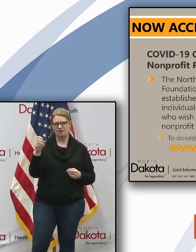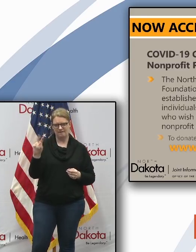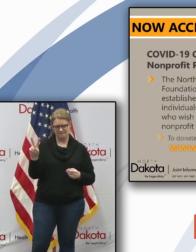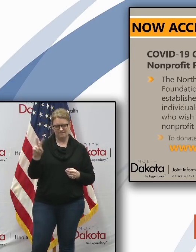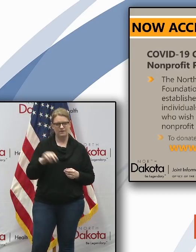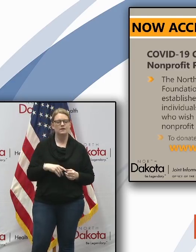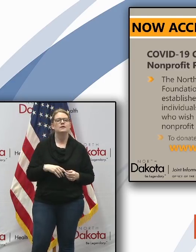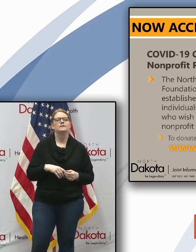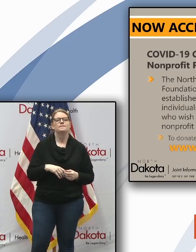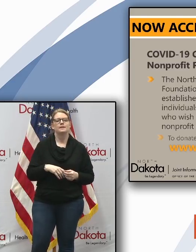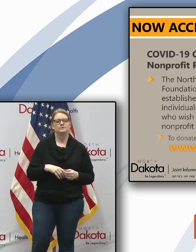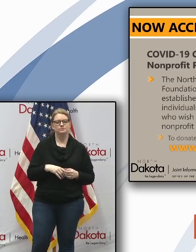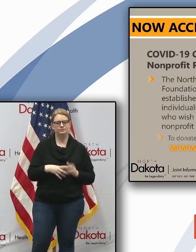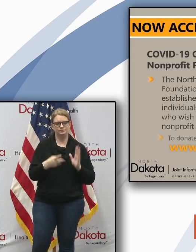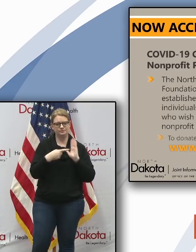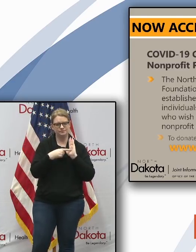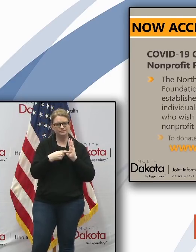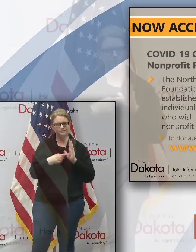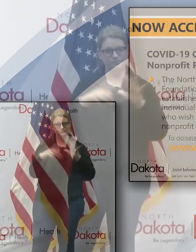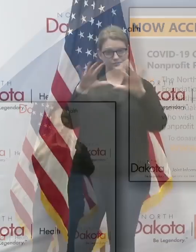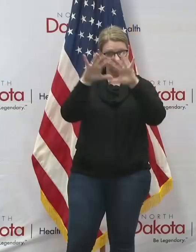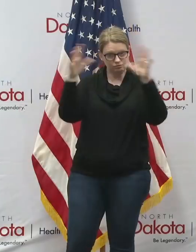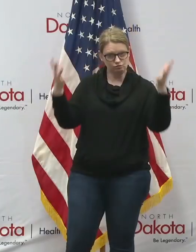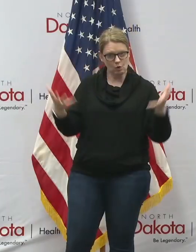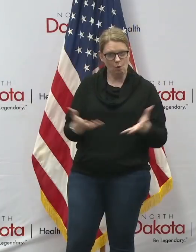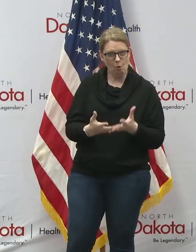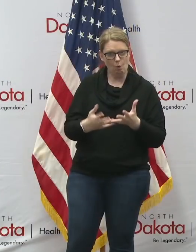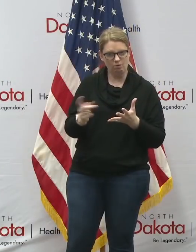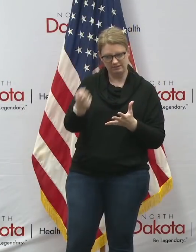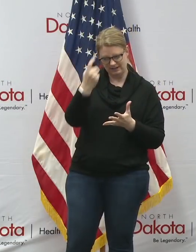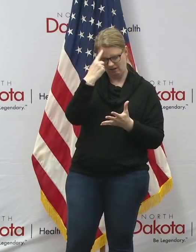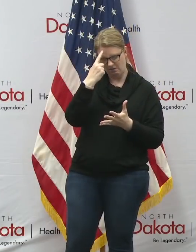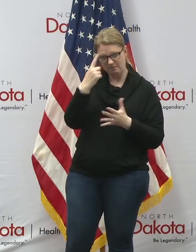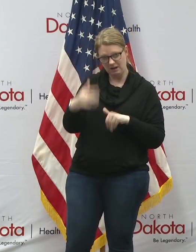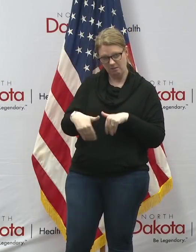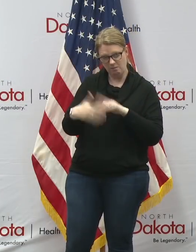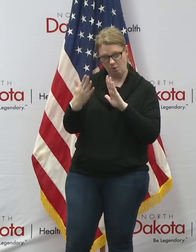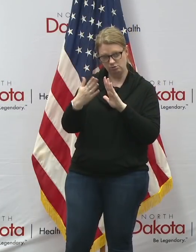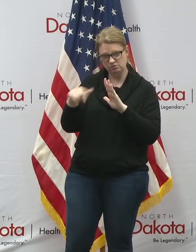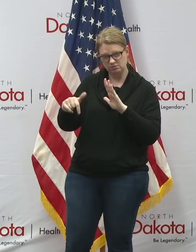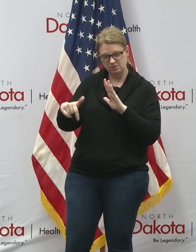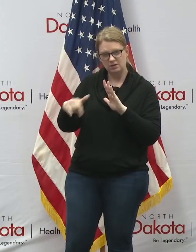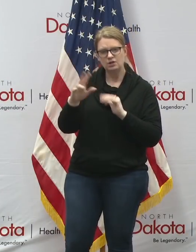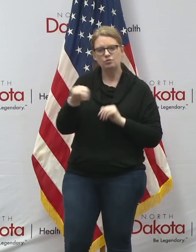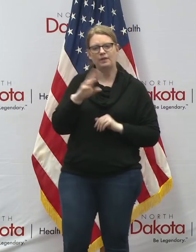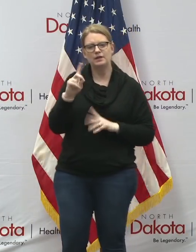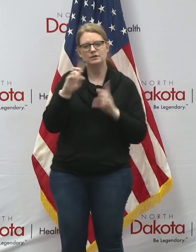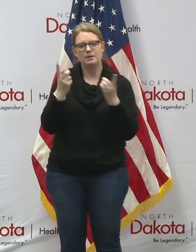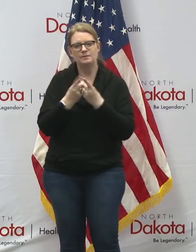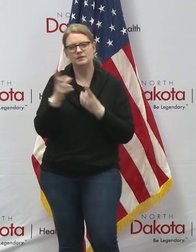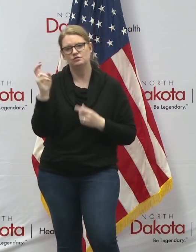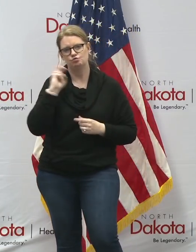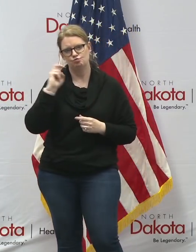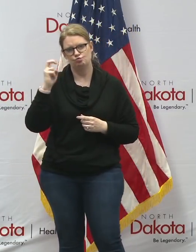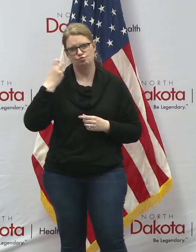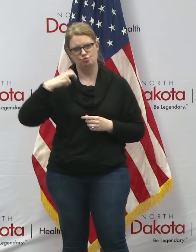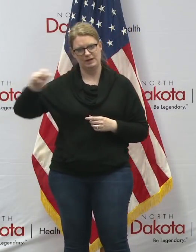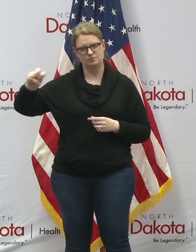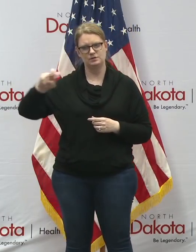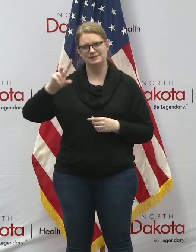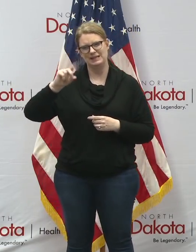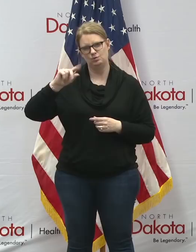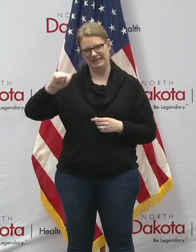another example of our whole of government approach to addressing this covet 19 crisis the north kota department transportation team members